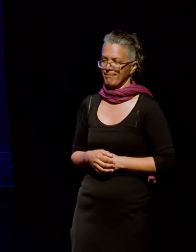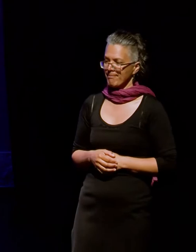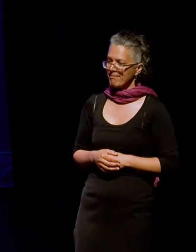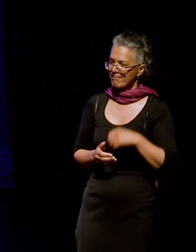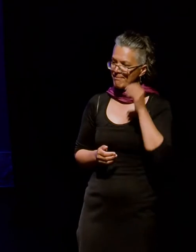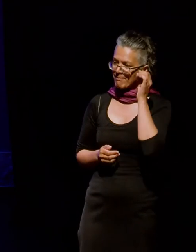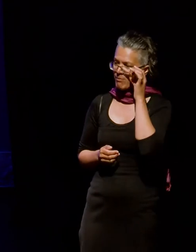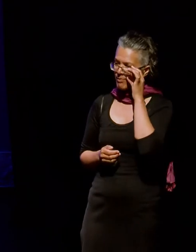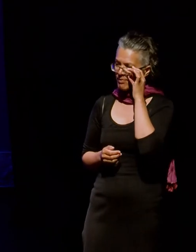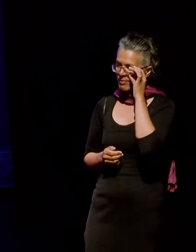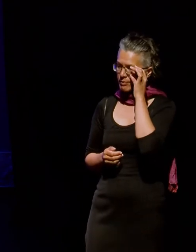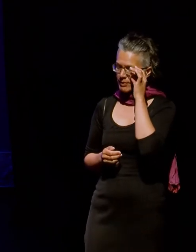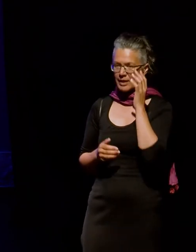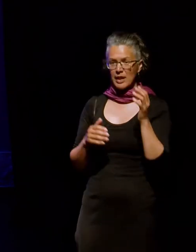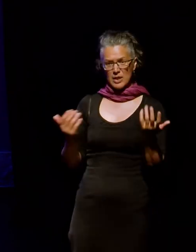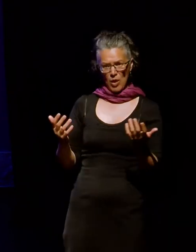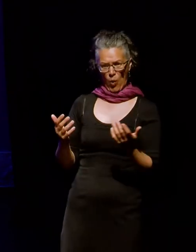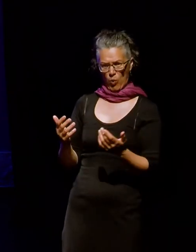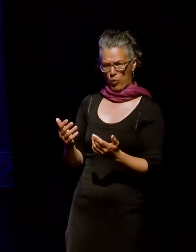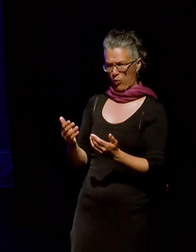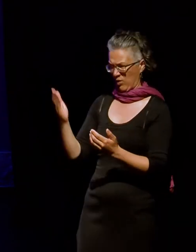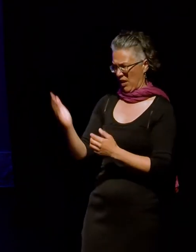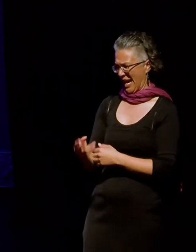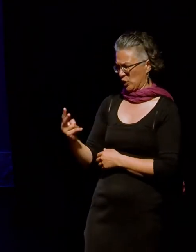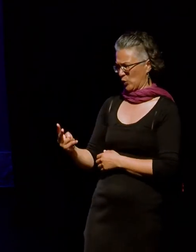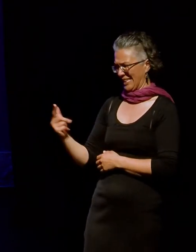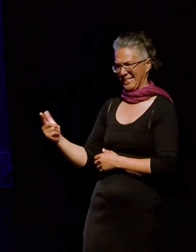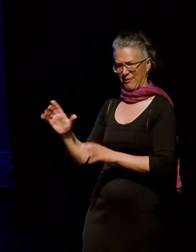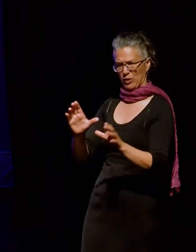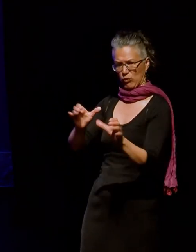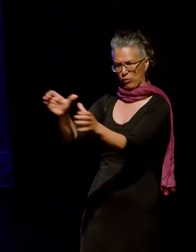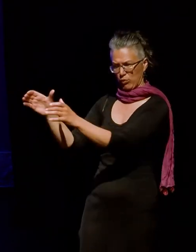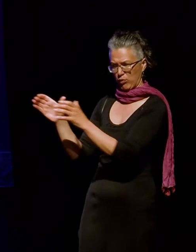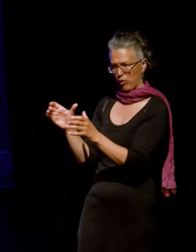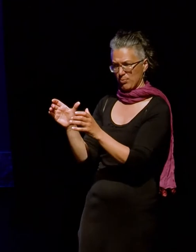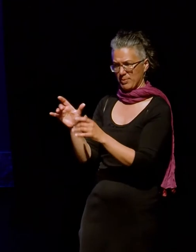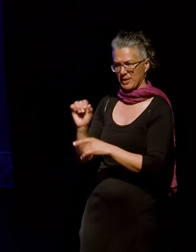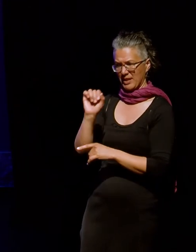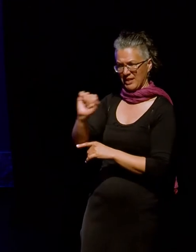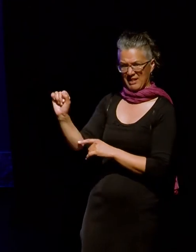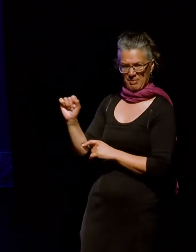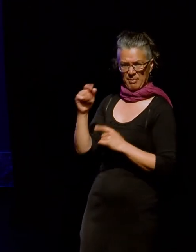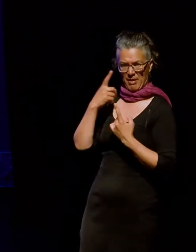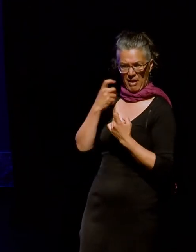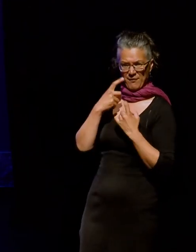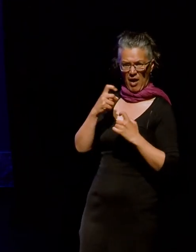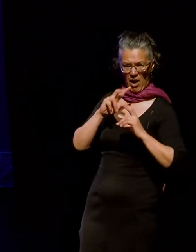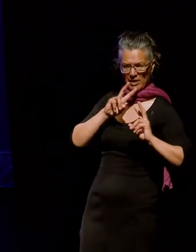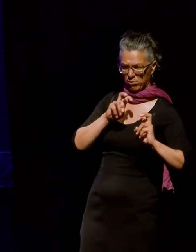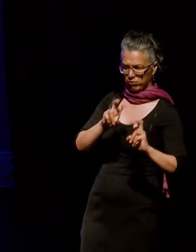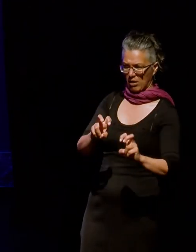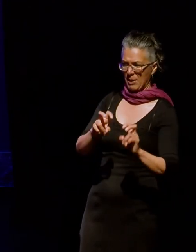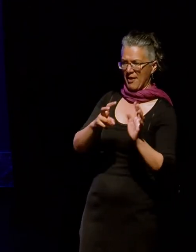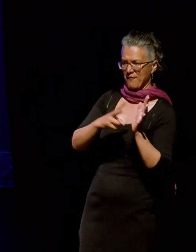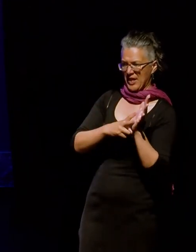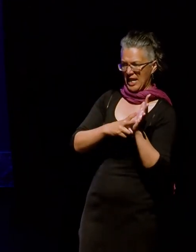So what I found in the 27 groups generally aligned with Anne Gilliland's community archives research described in the VIA or